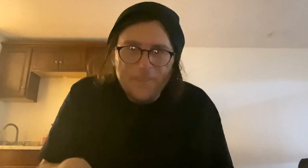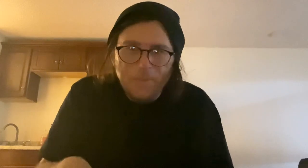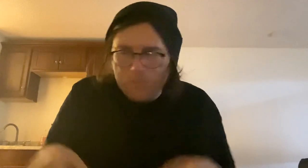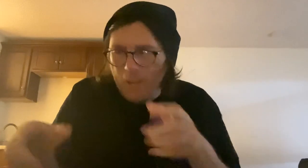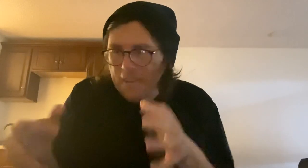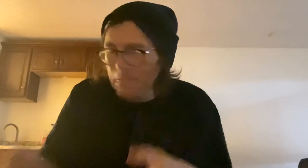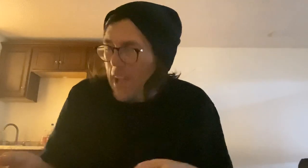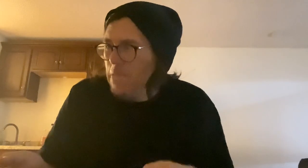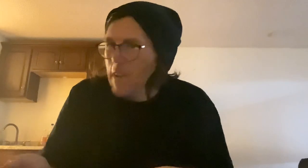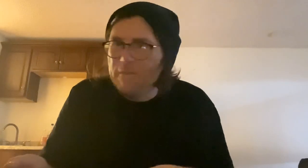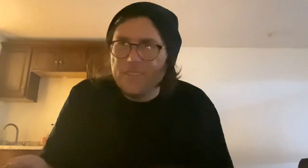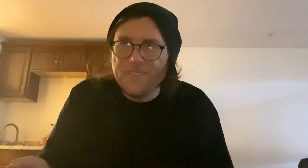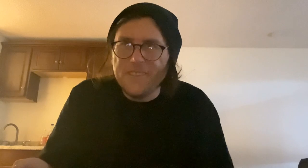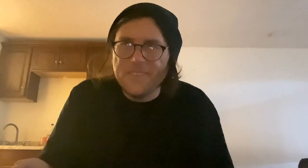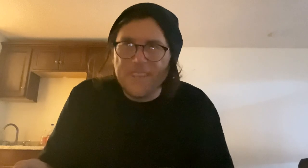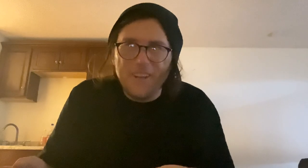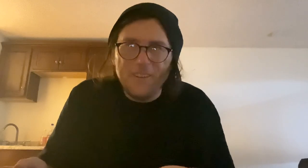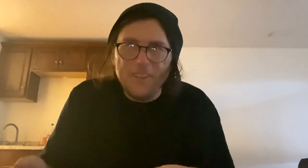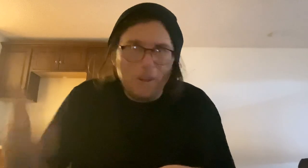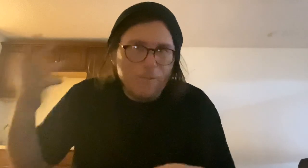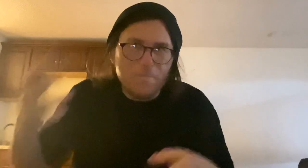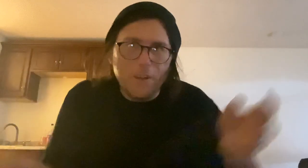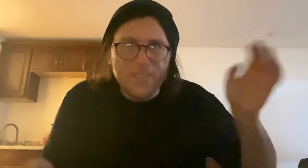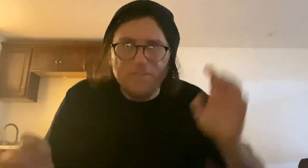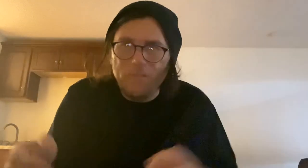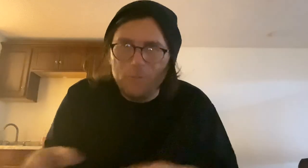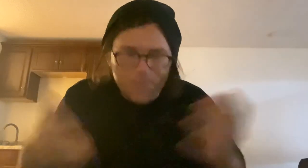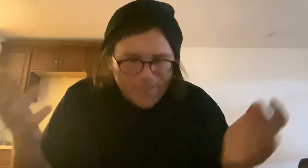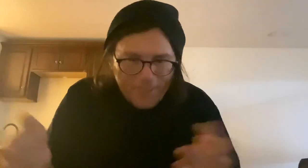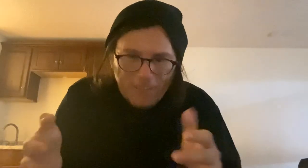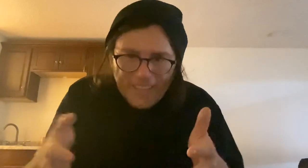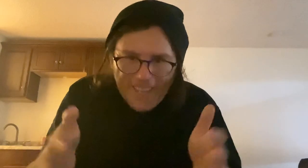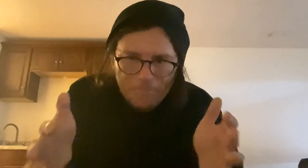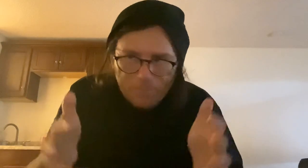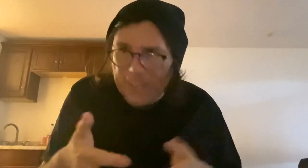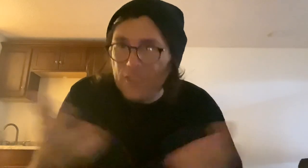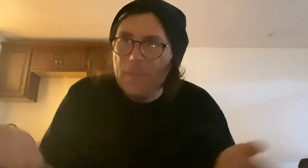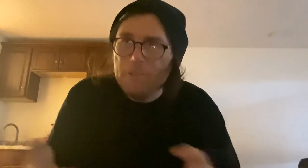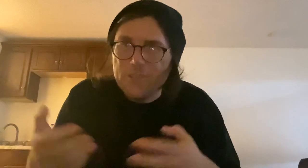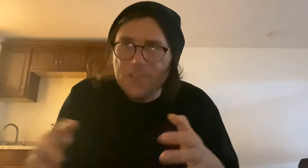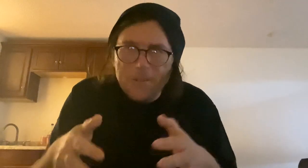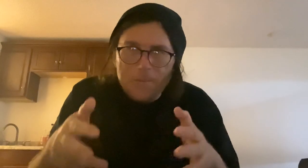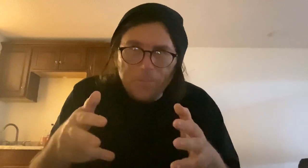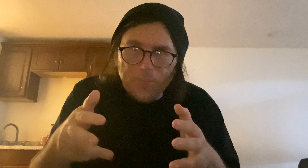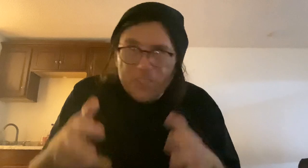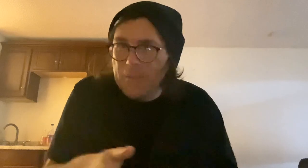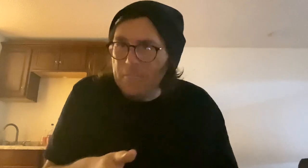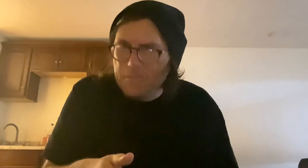That's why we have references, you know, reference books, some photos and stuff like that, and other images. Sometimes it